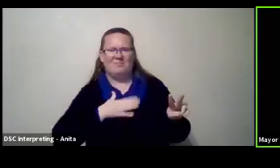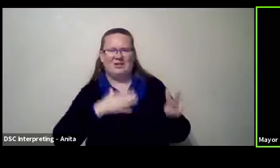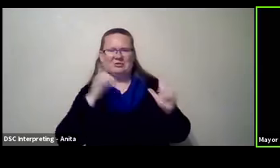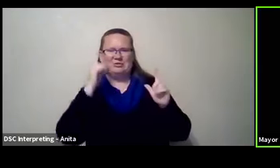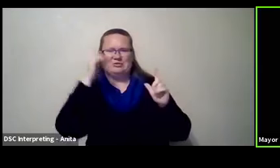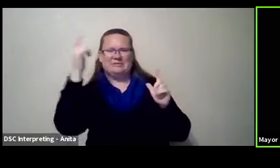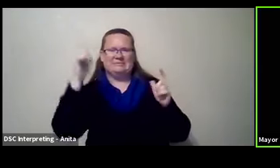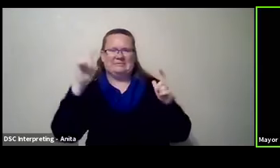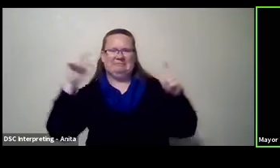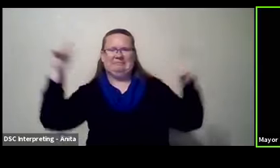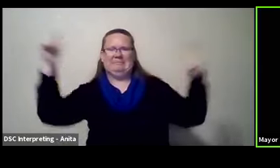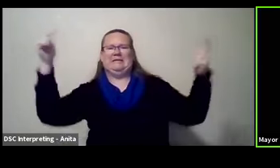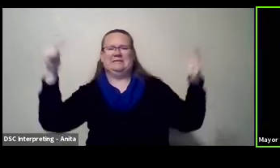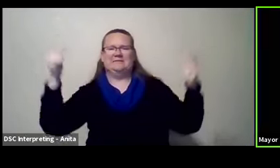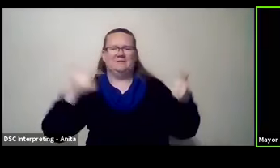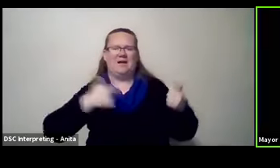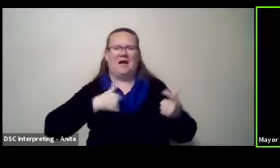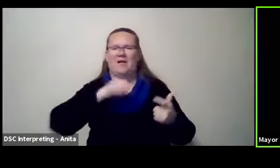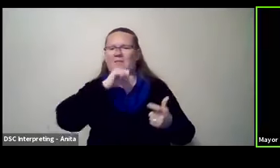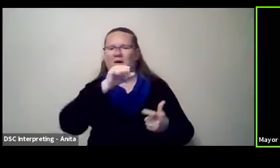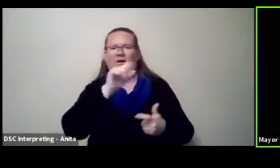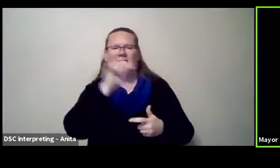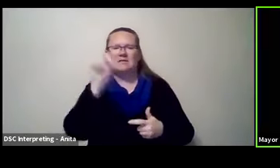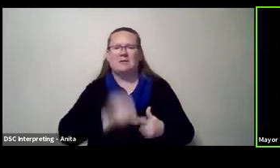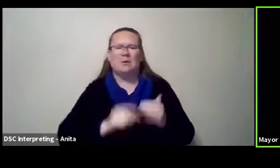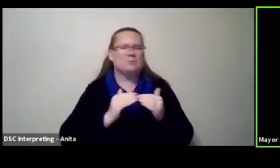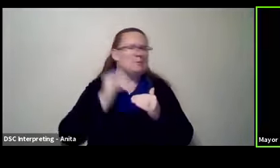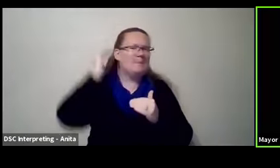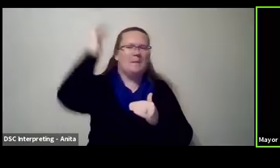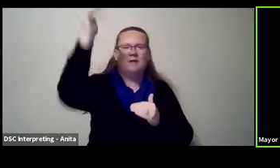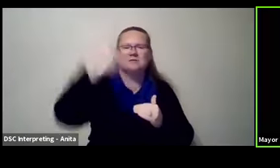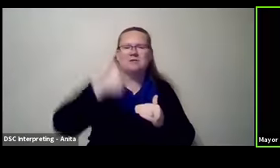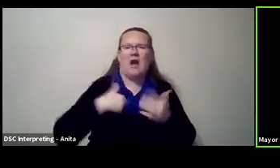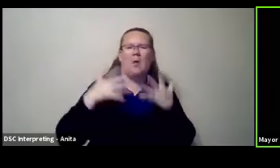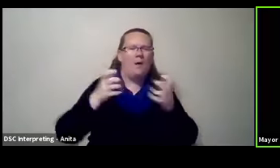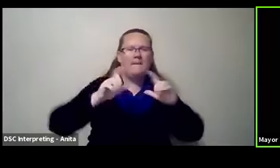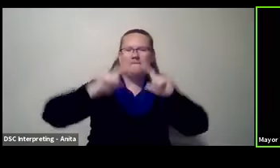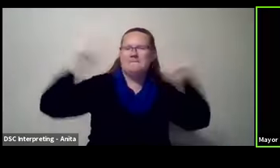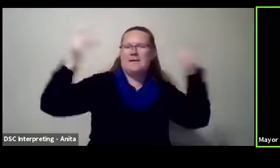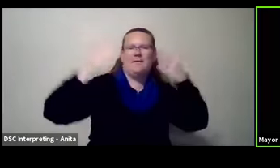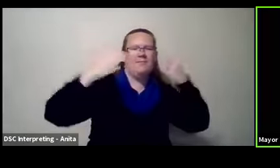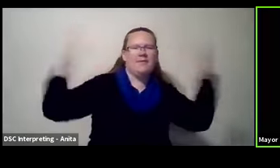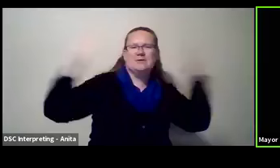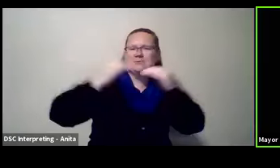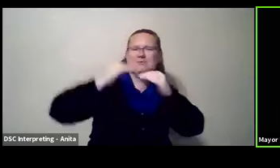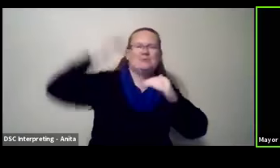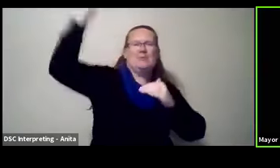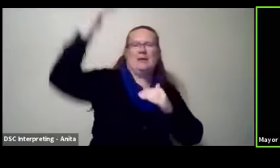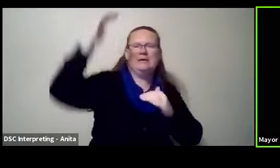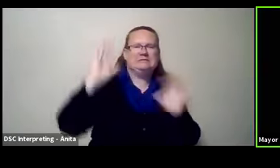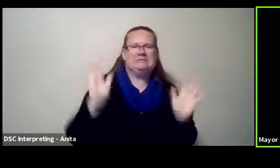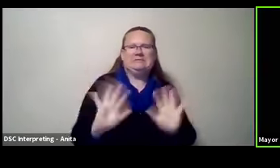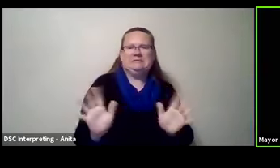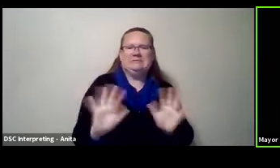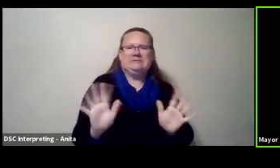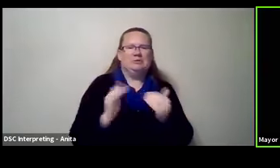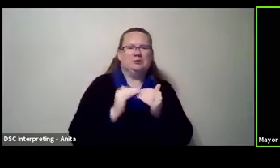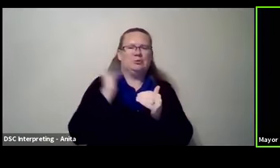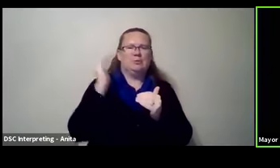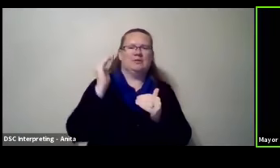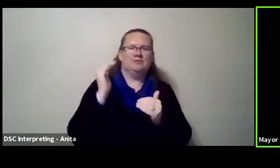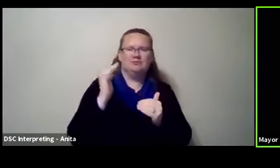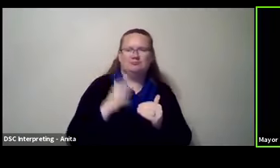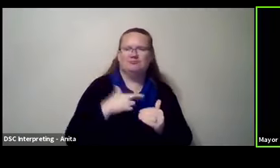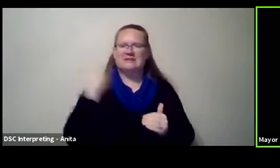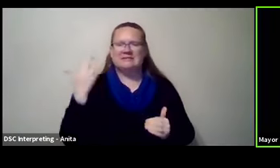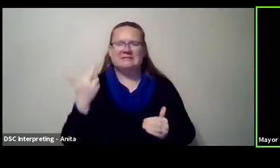and that I love Toledo too much and that I want big things and we're going to do daring, uh, programs